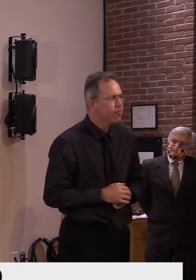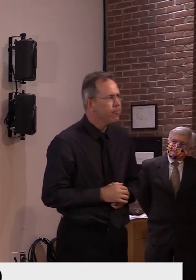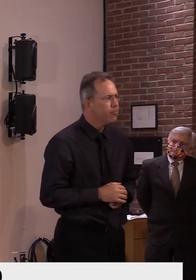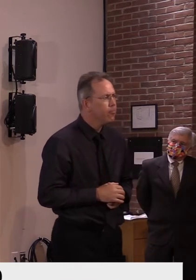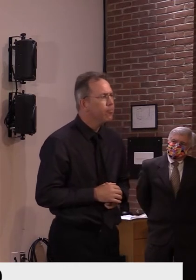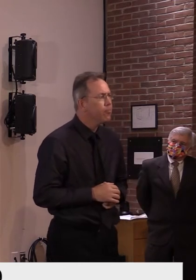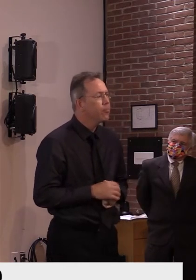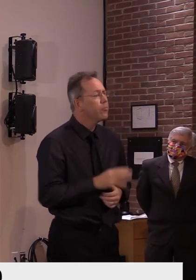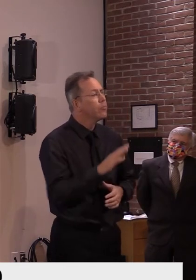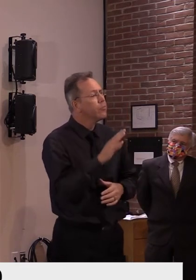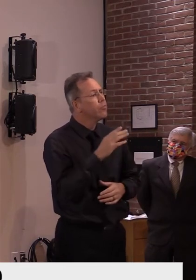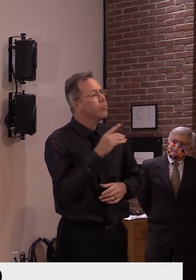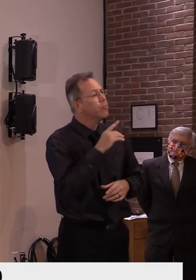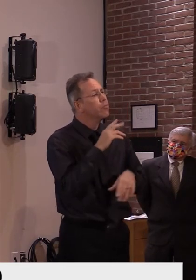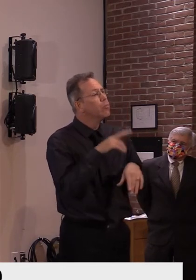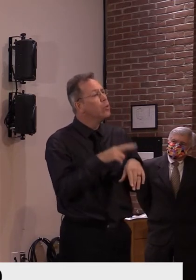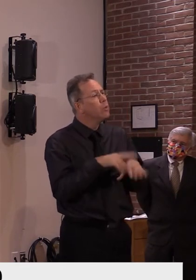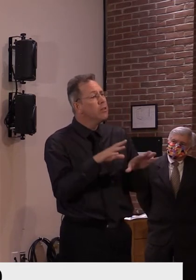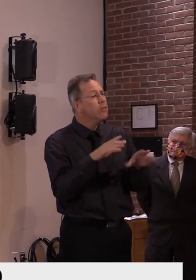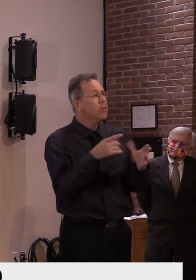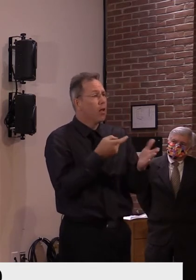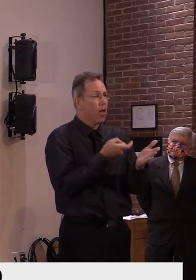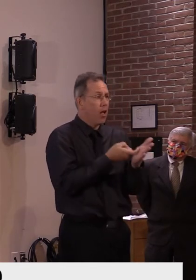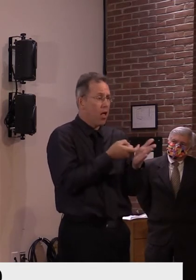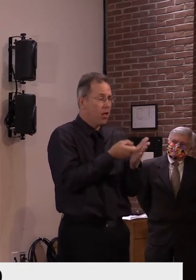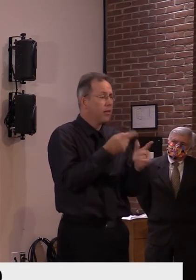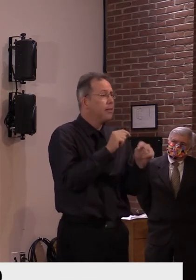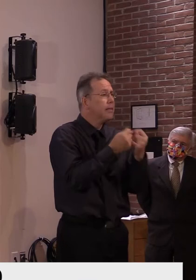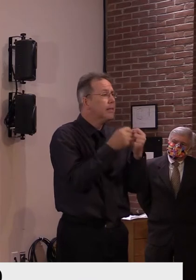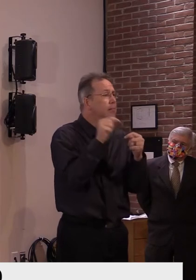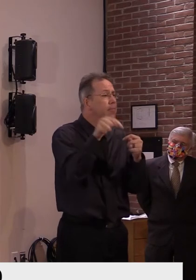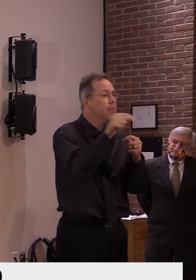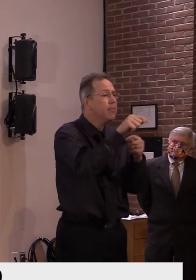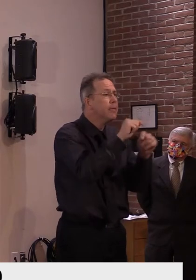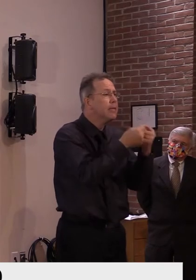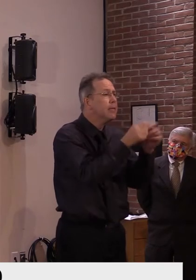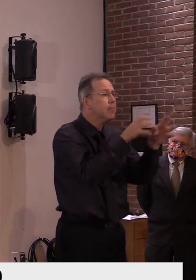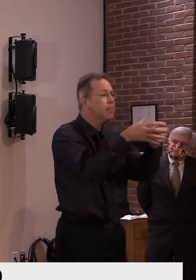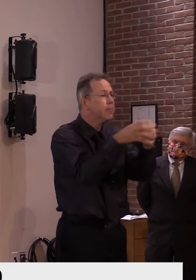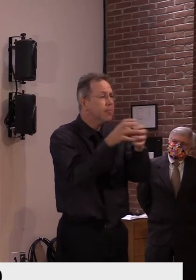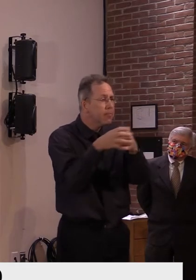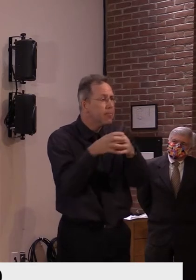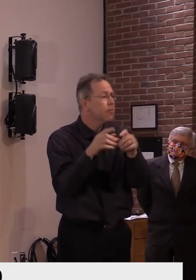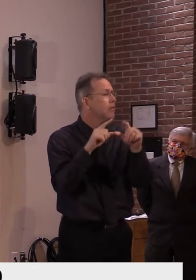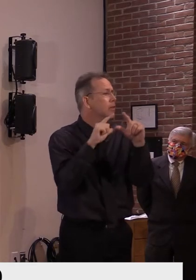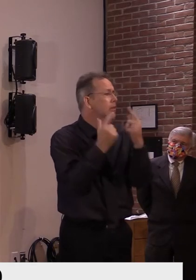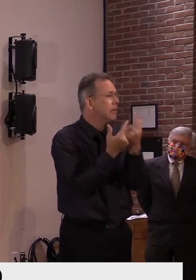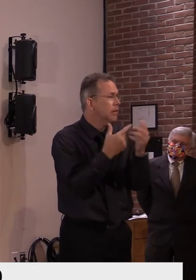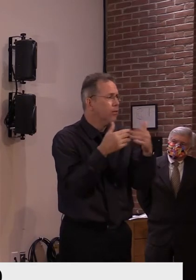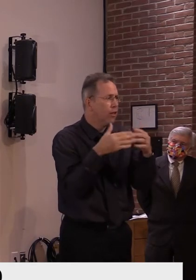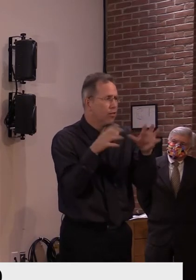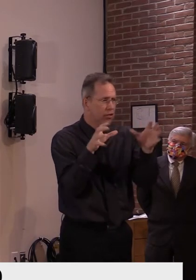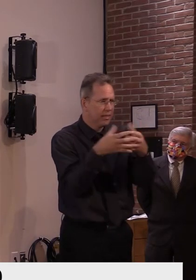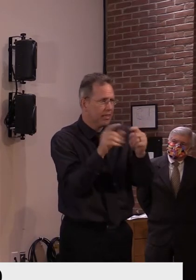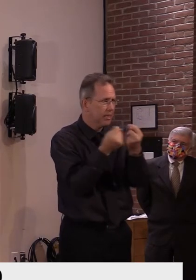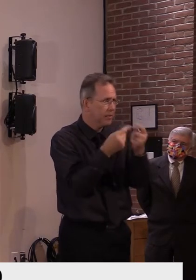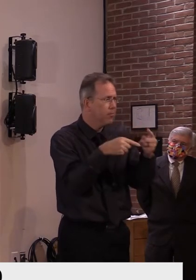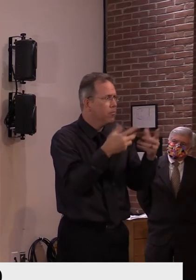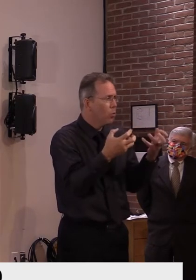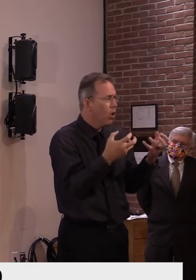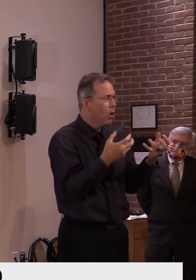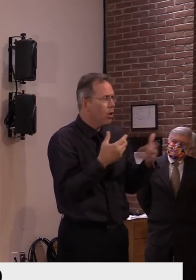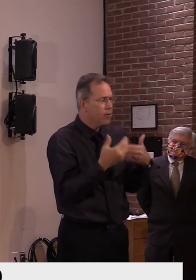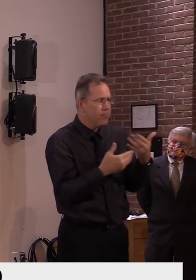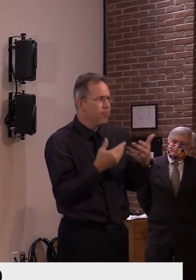their status, if you will, their standing, uh, with the, uh, Memorial Civic Center